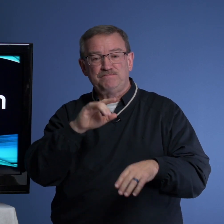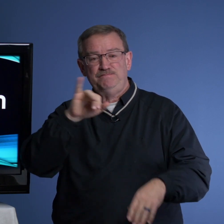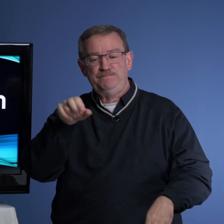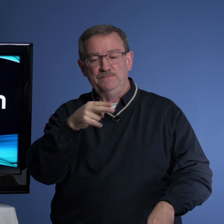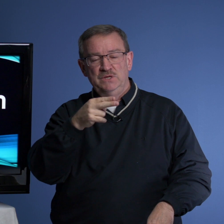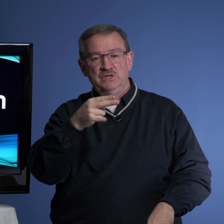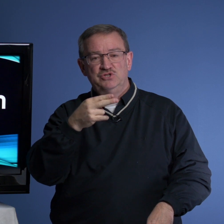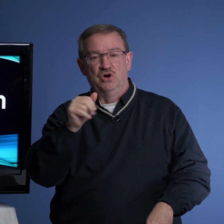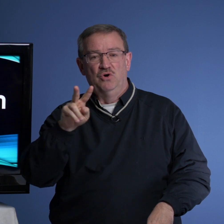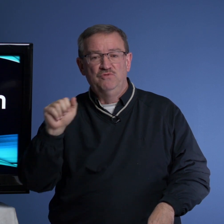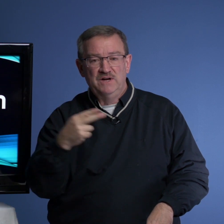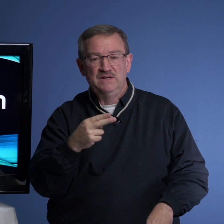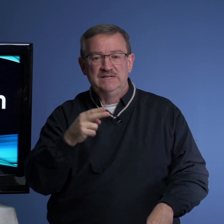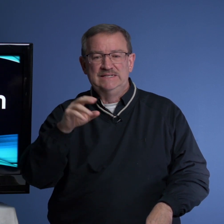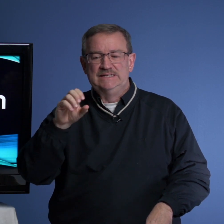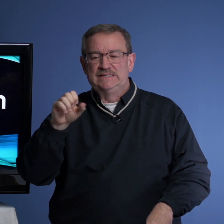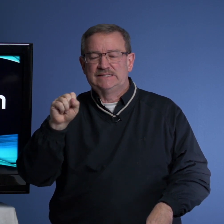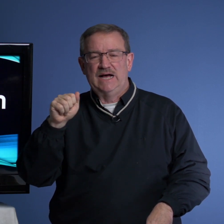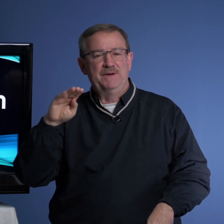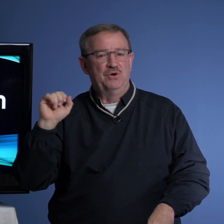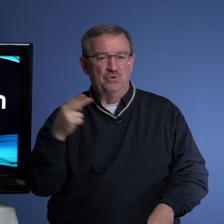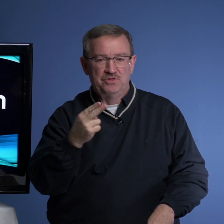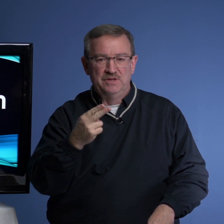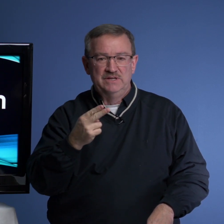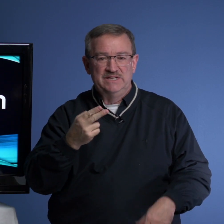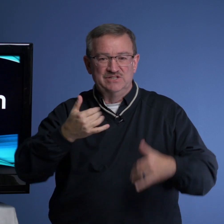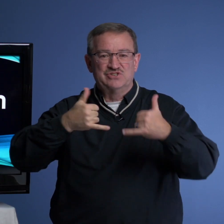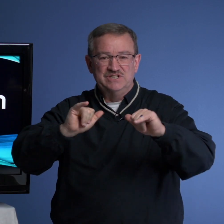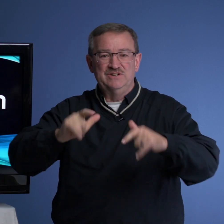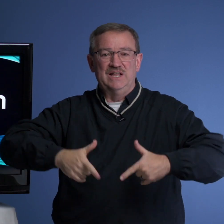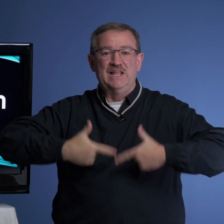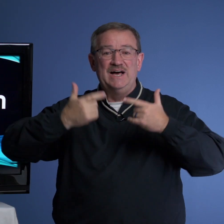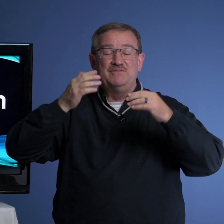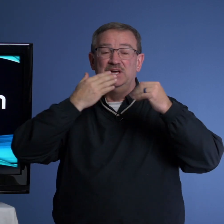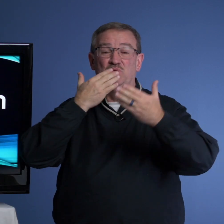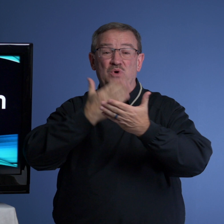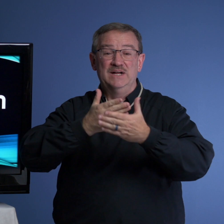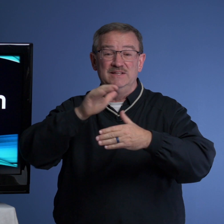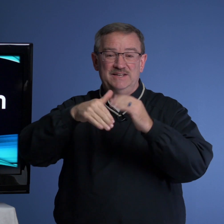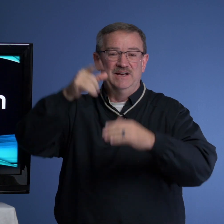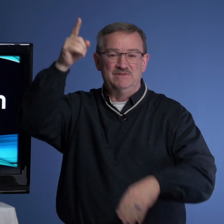Jehovah Sabaoth, is still alive and well in heaven.